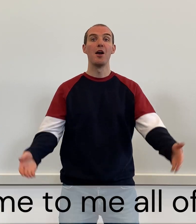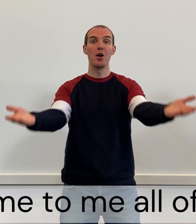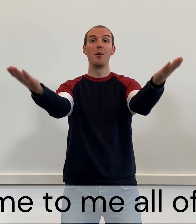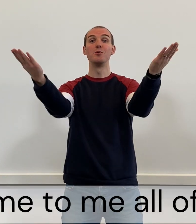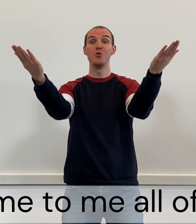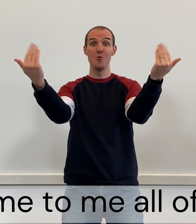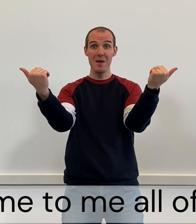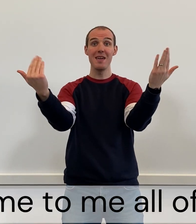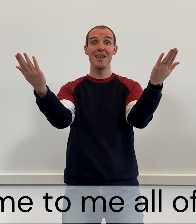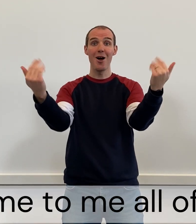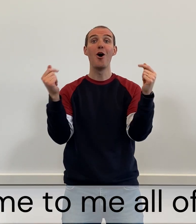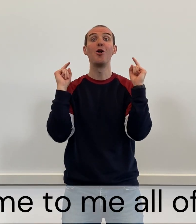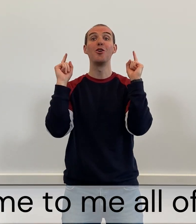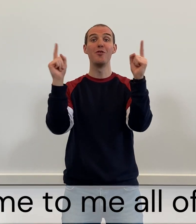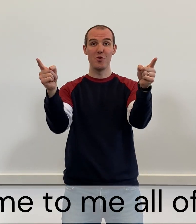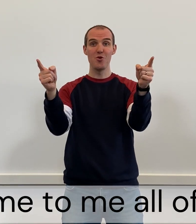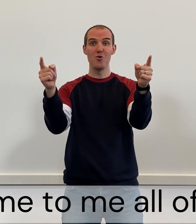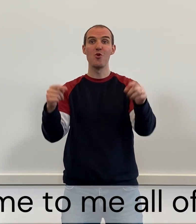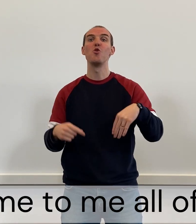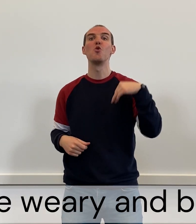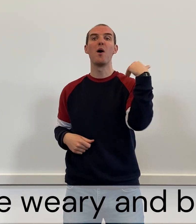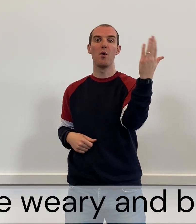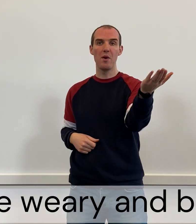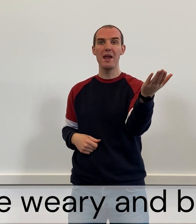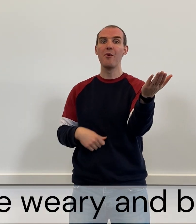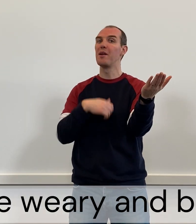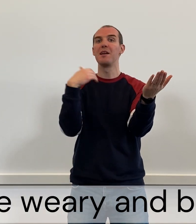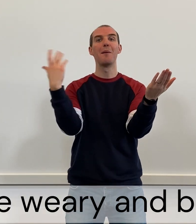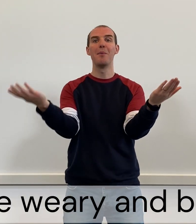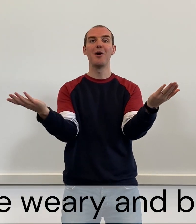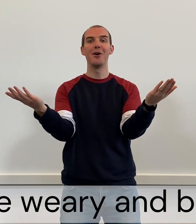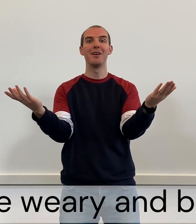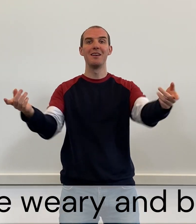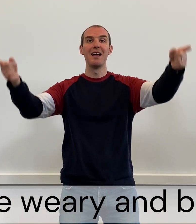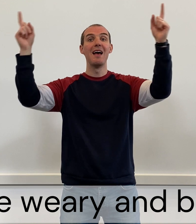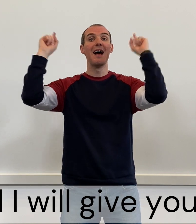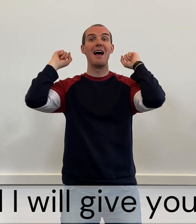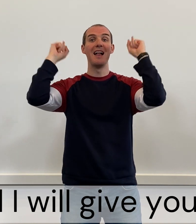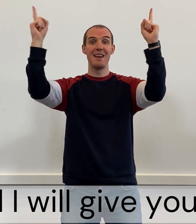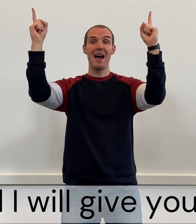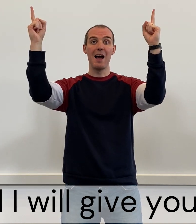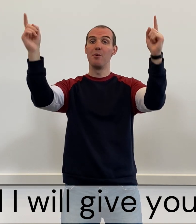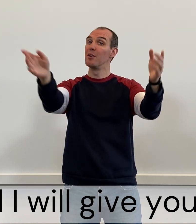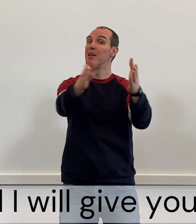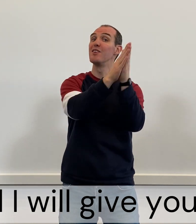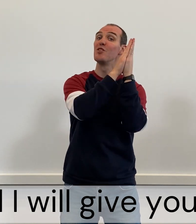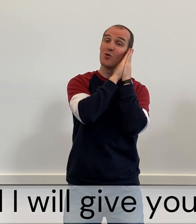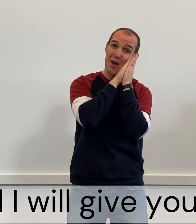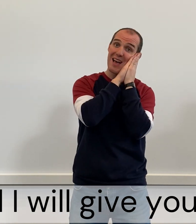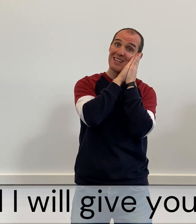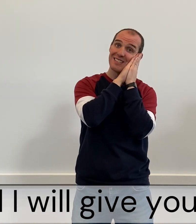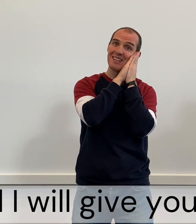Come to me, all of you, who are weary and burdened, and I will give you rest.